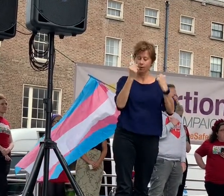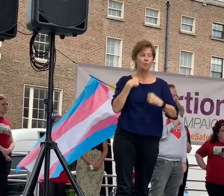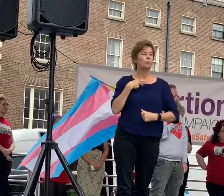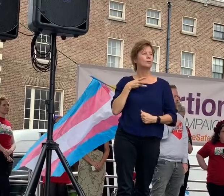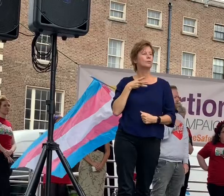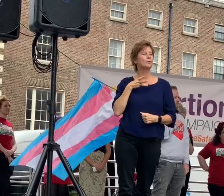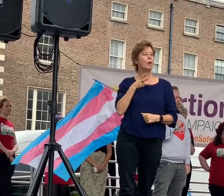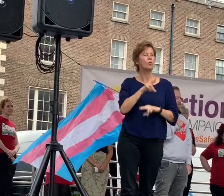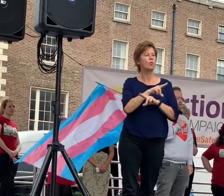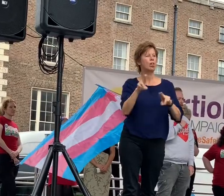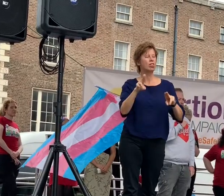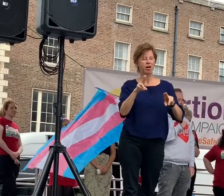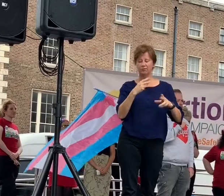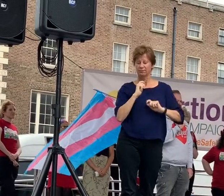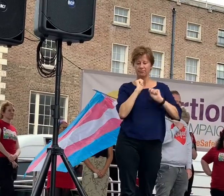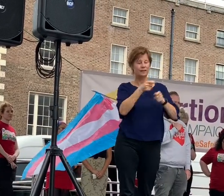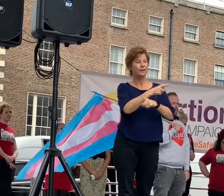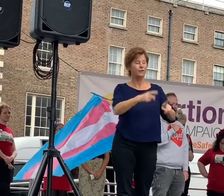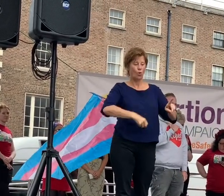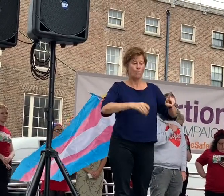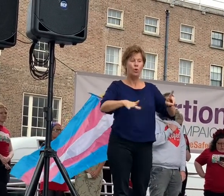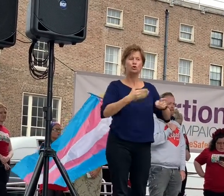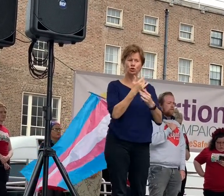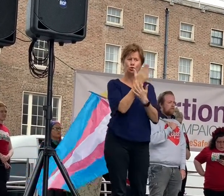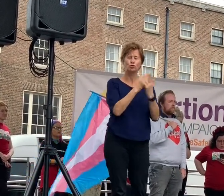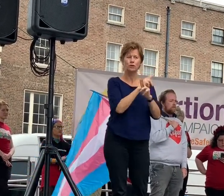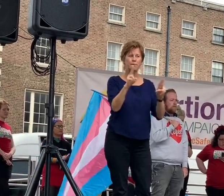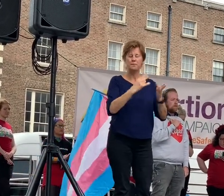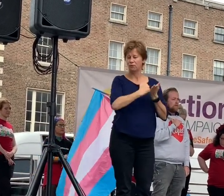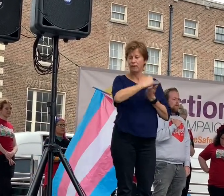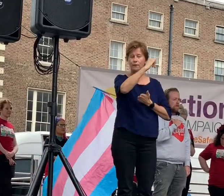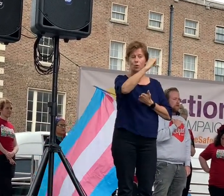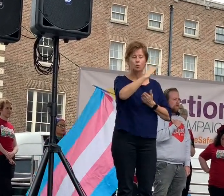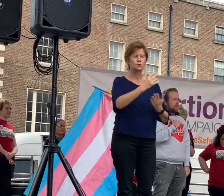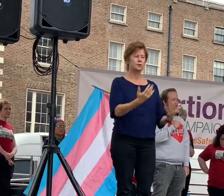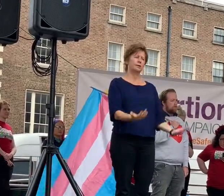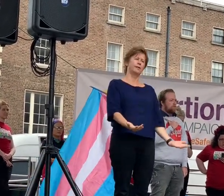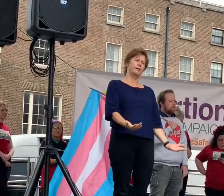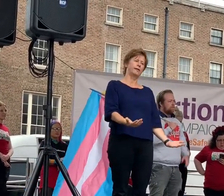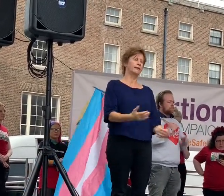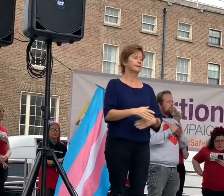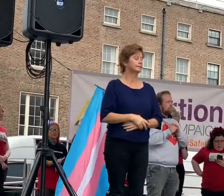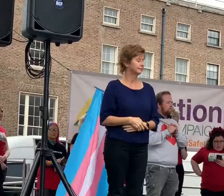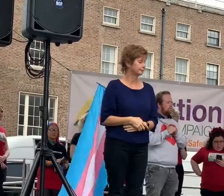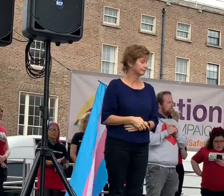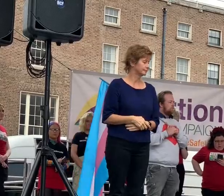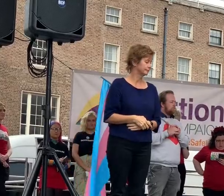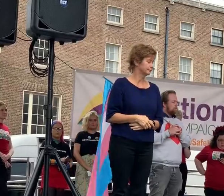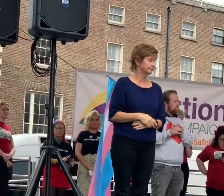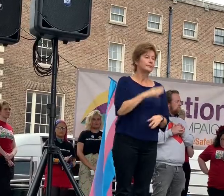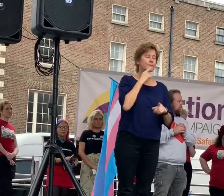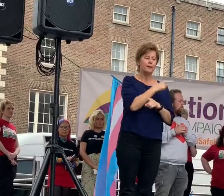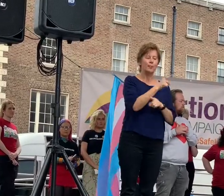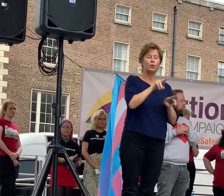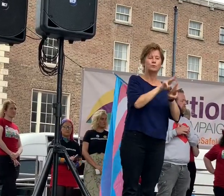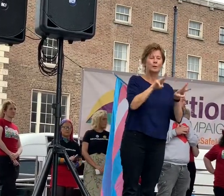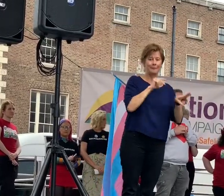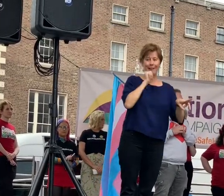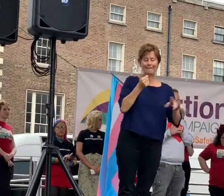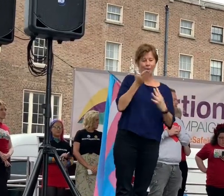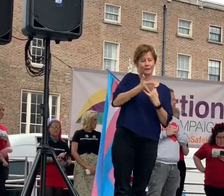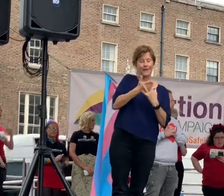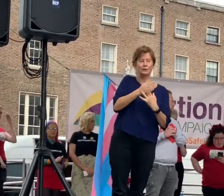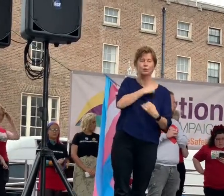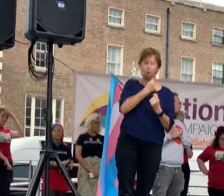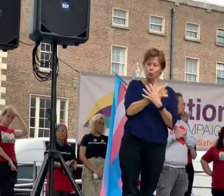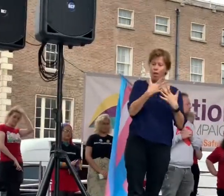an abortion. We are failing every single person in the rural areas when we do this because they don't have access to many GPs and